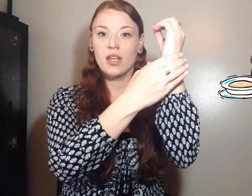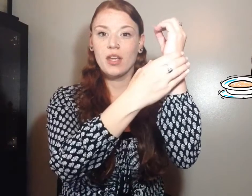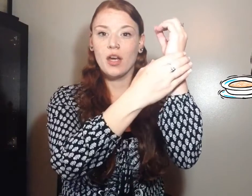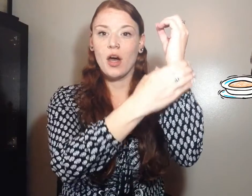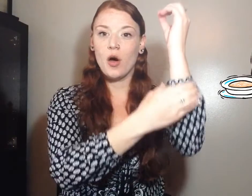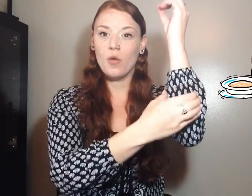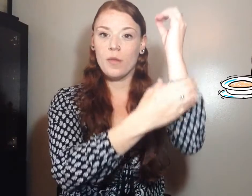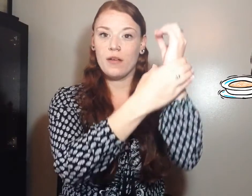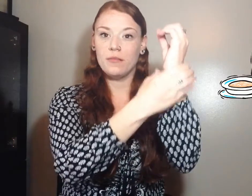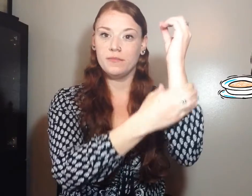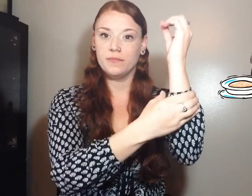Oatmeal.